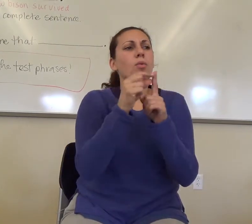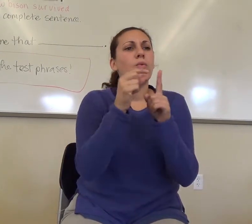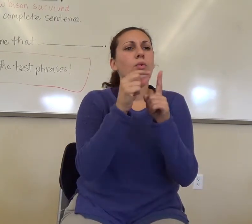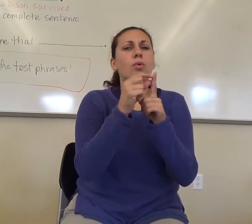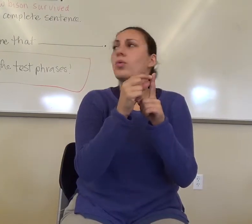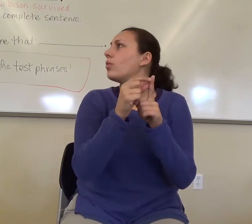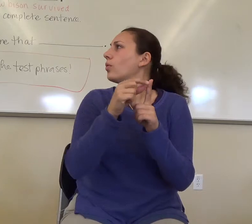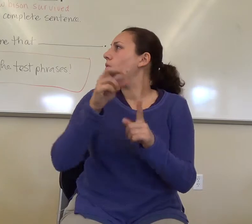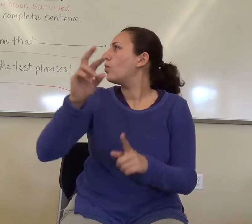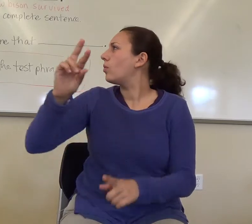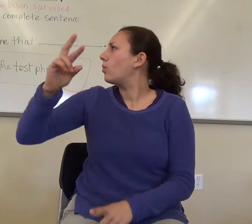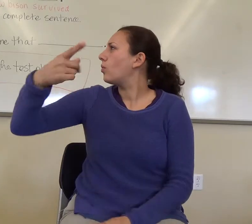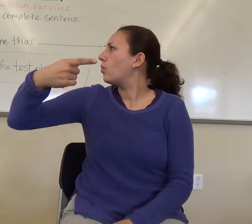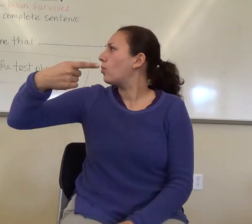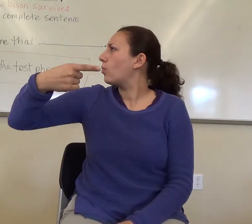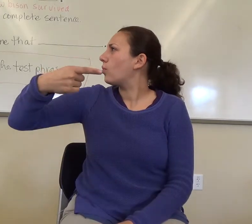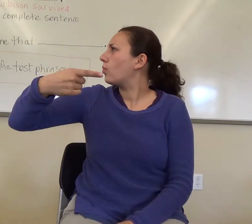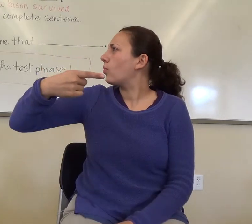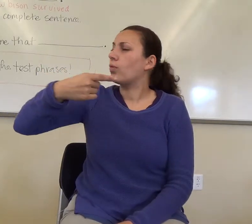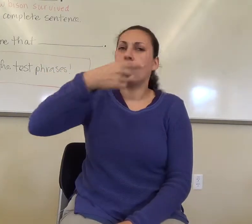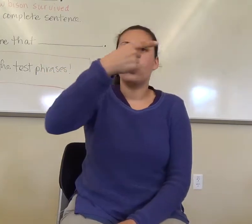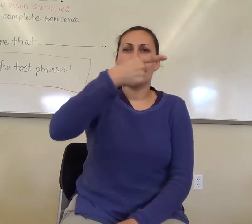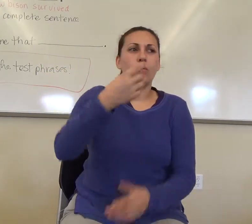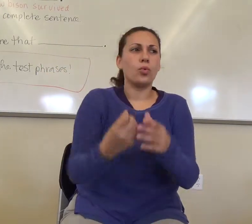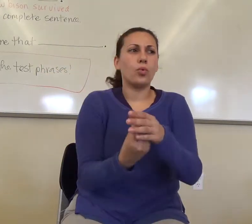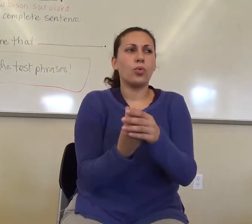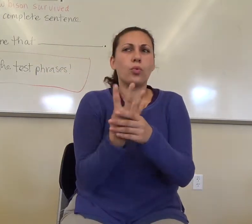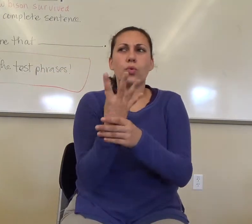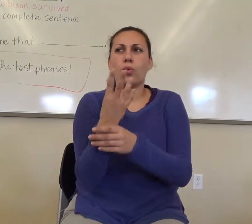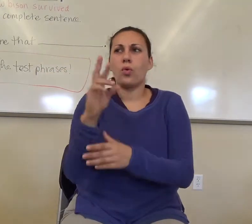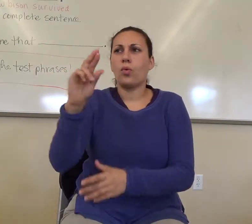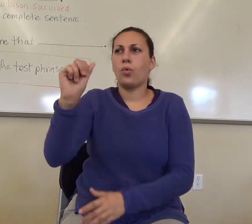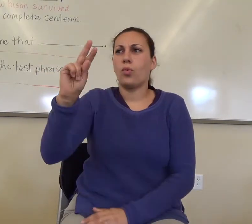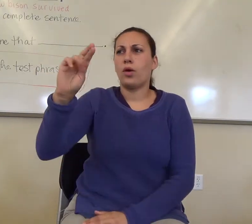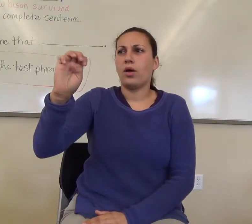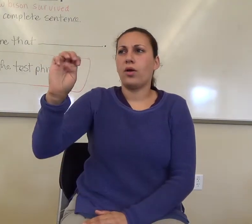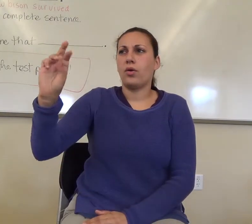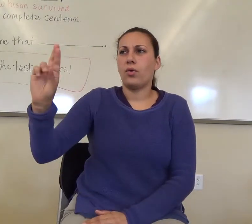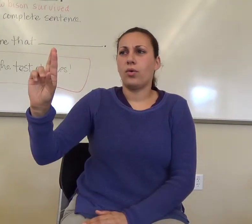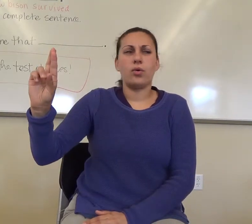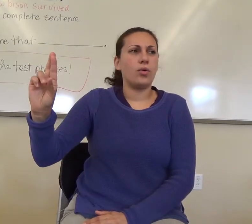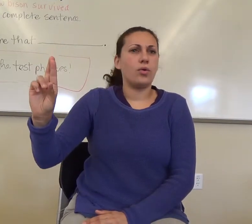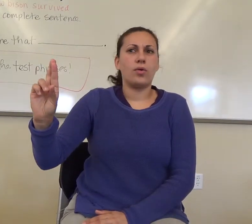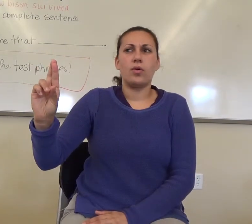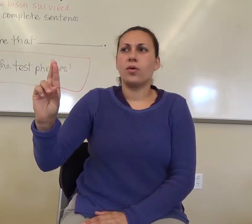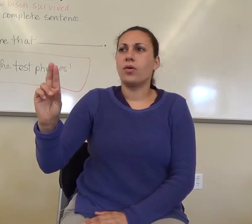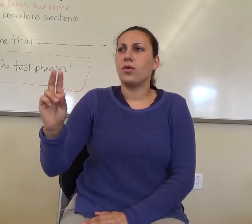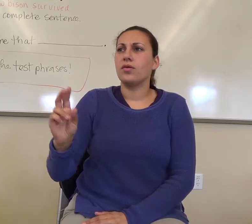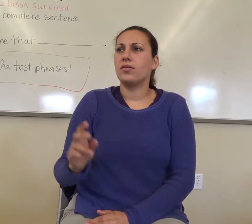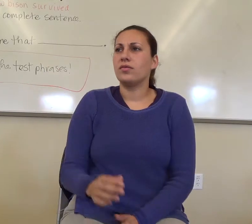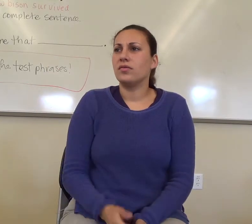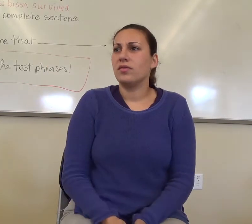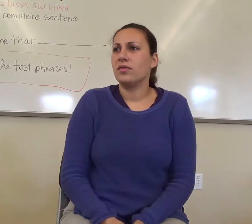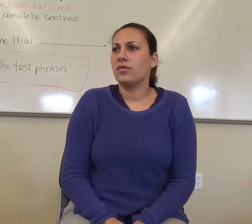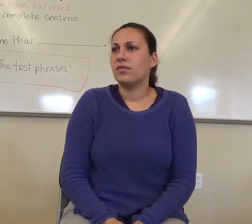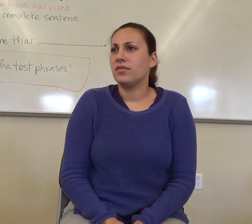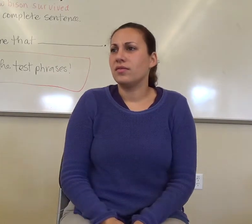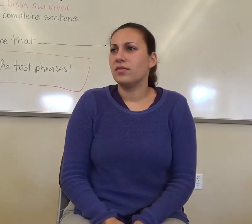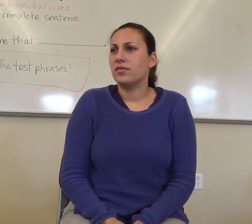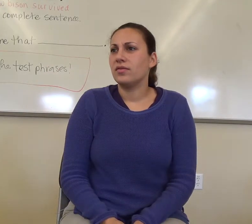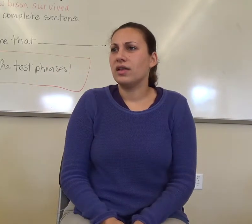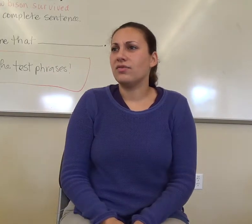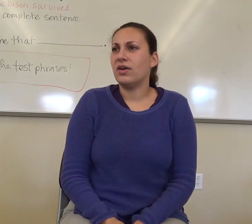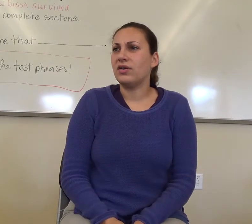rarer? Is that a reference to survival? It's, uh, grew, grew rare. Yeah.